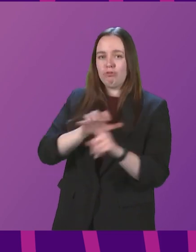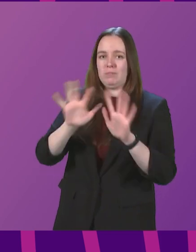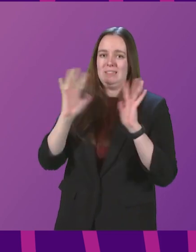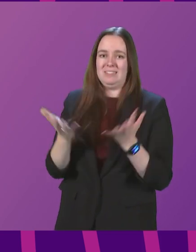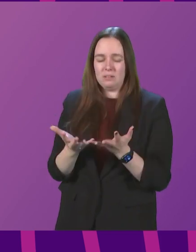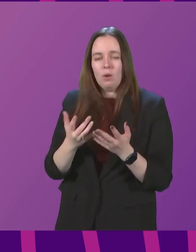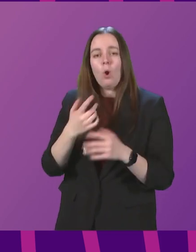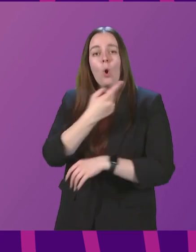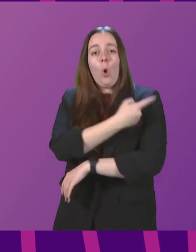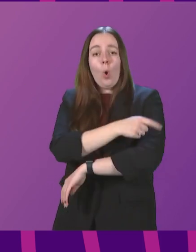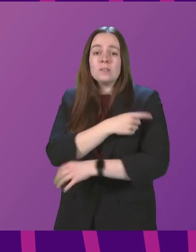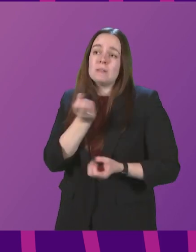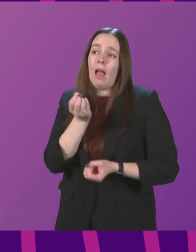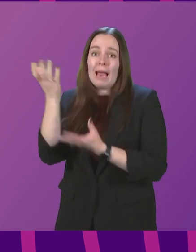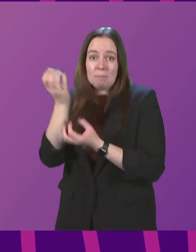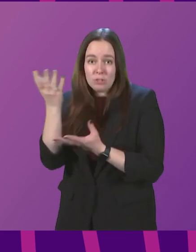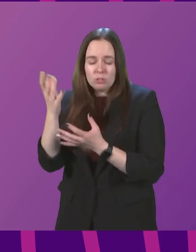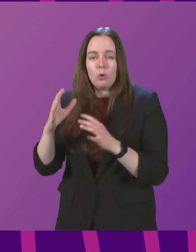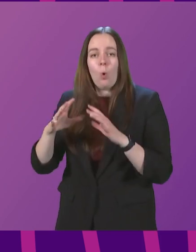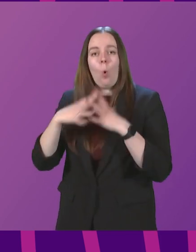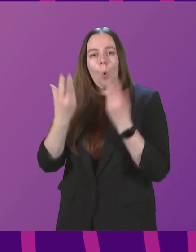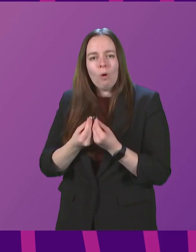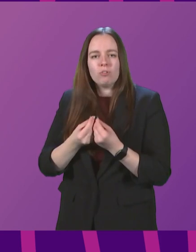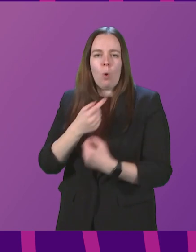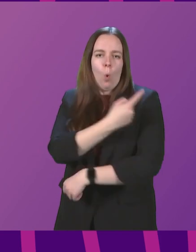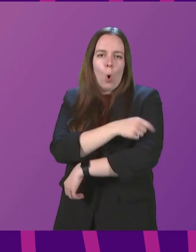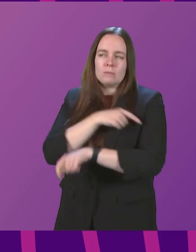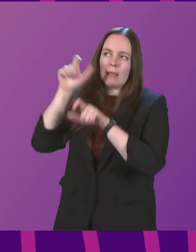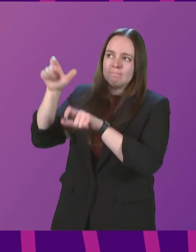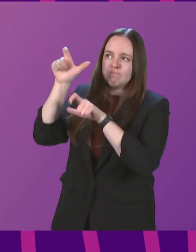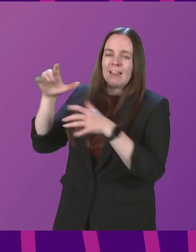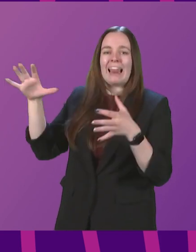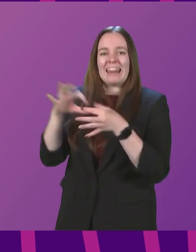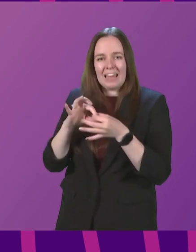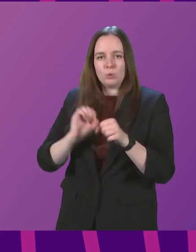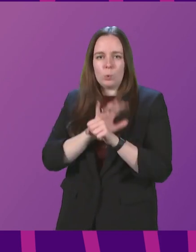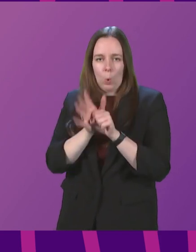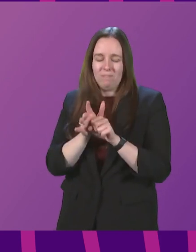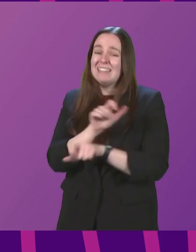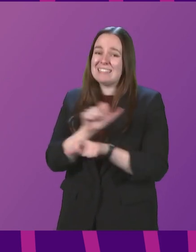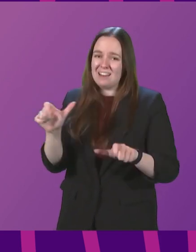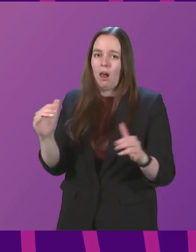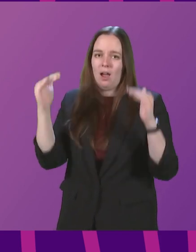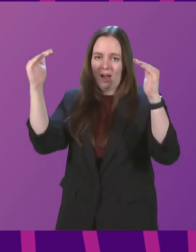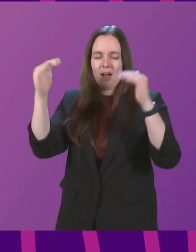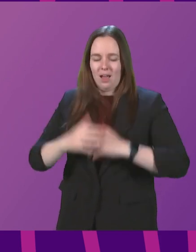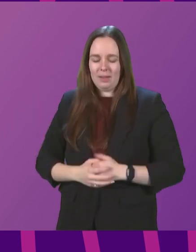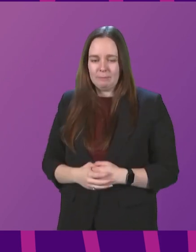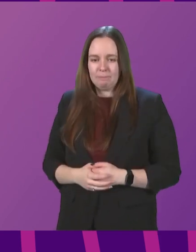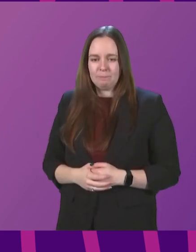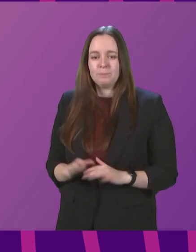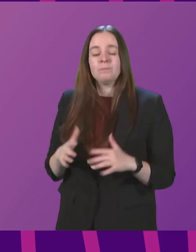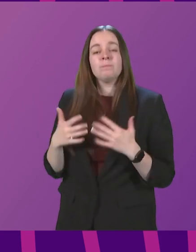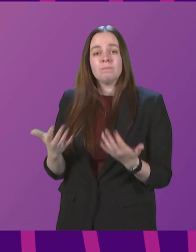world. Hospital admissions and overall hospital occupancy associated with COVID also remain high. However,